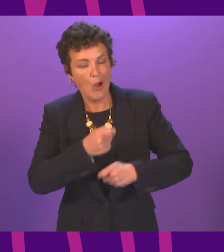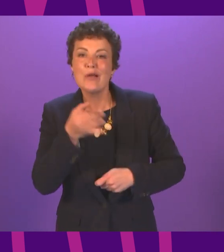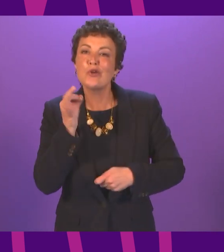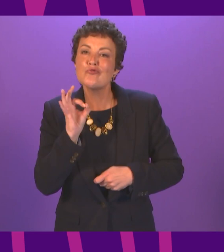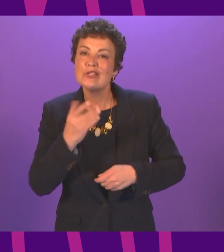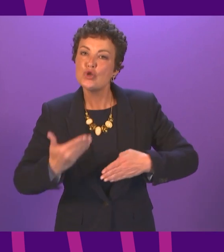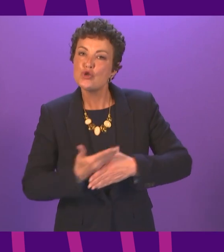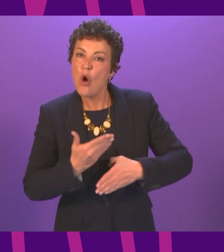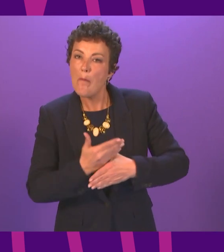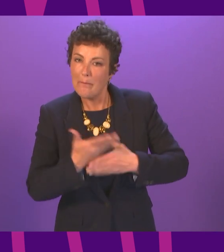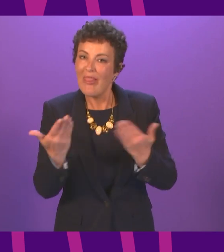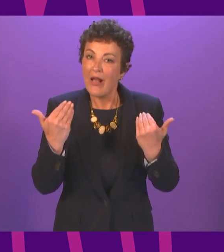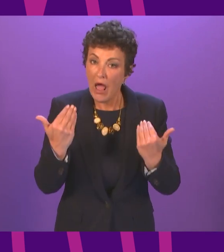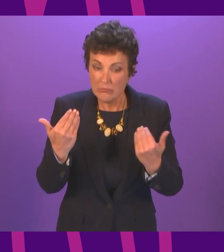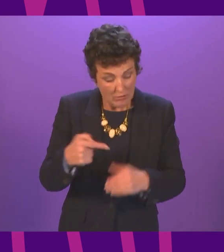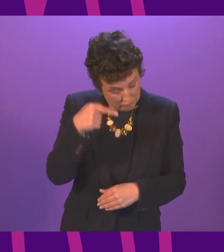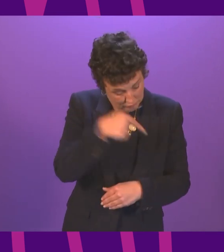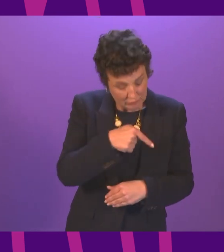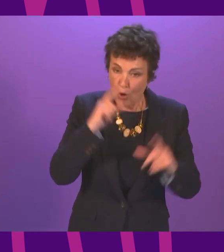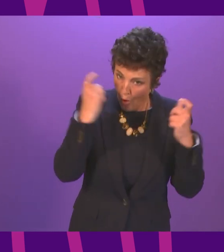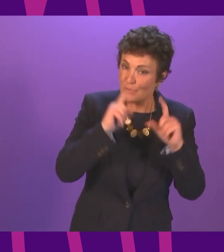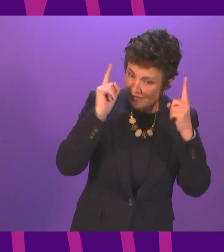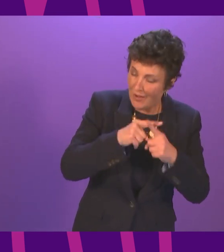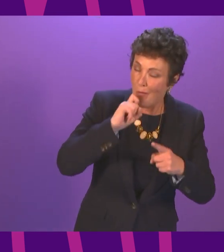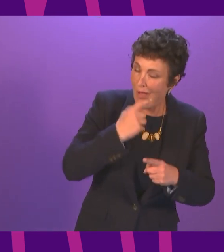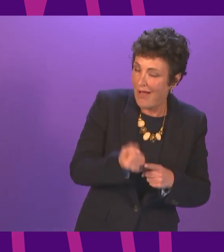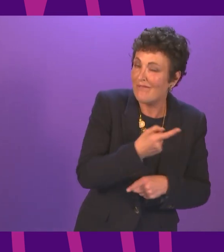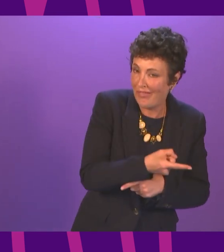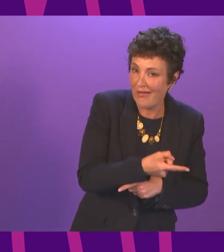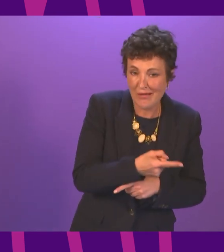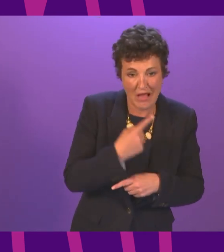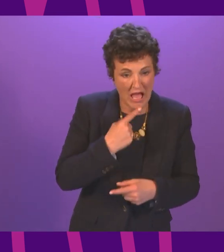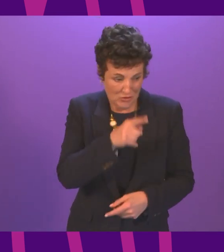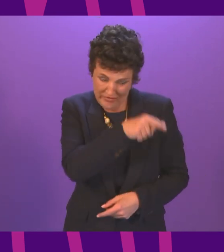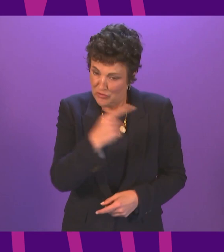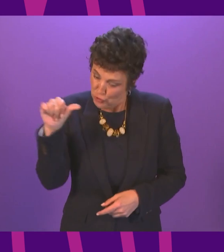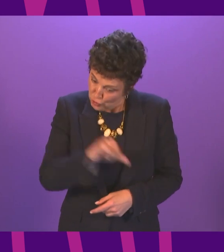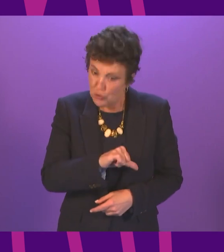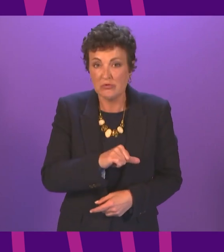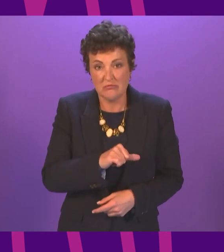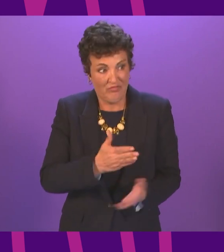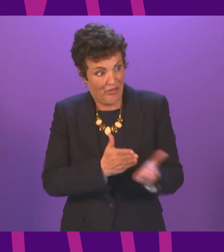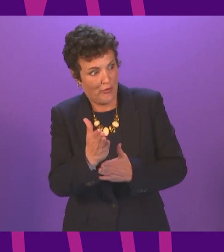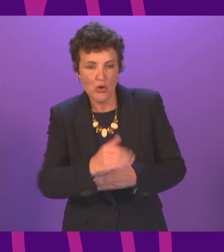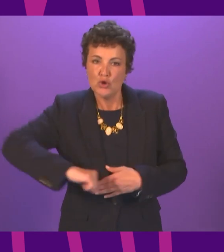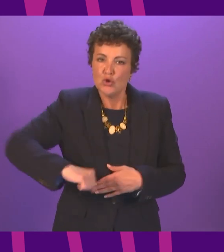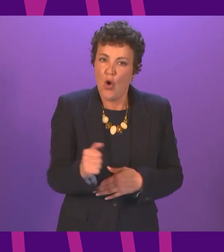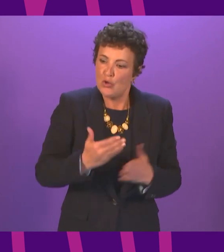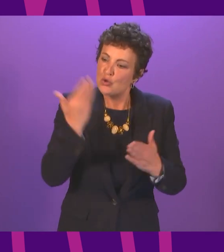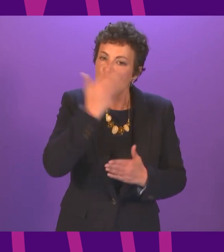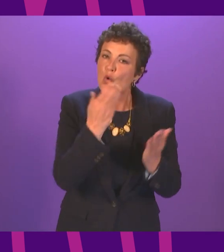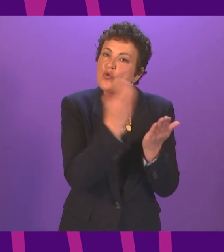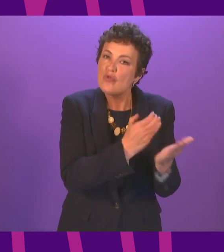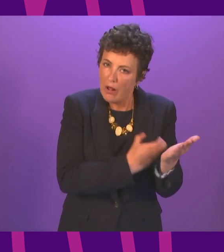opportunities that are taken forward by our colleges and universities and, of course, perfectly able to be delivered through Scotland's school curriculum.